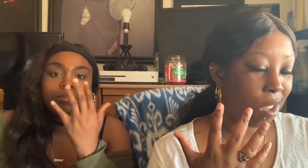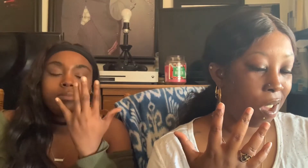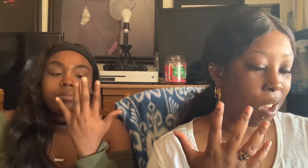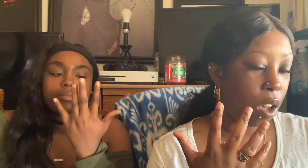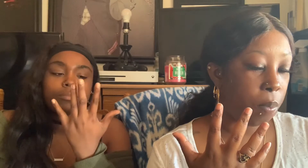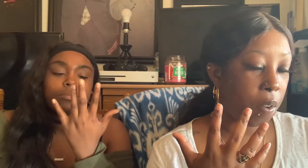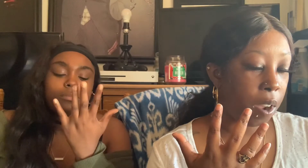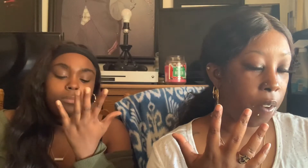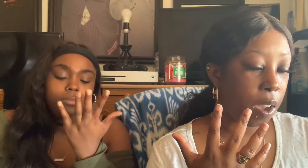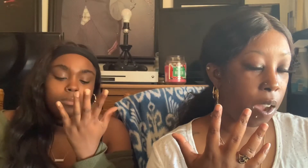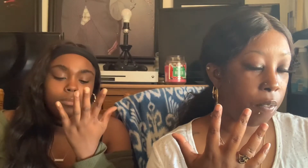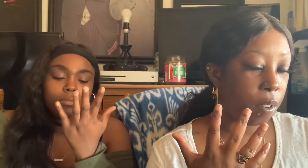Never have I ever.